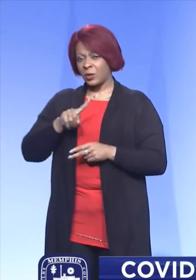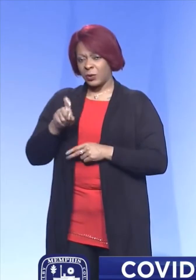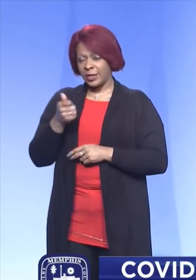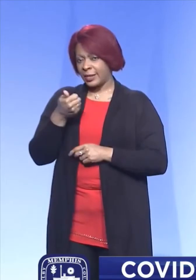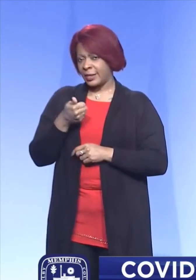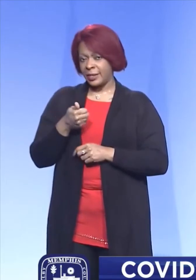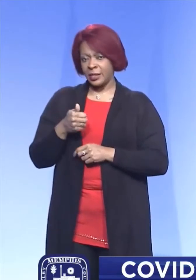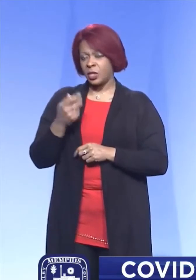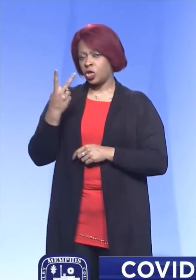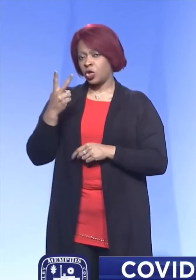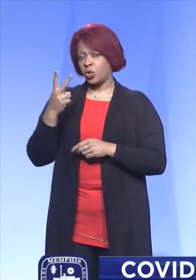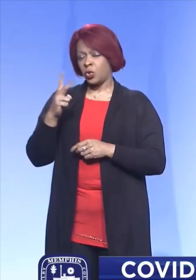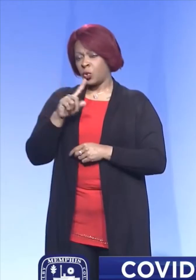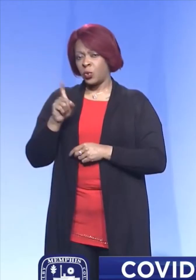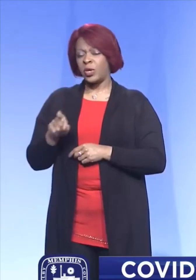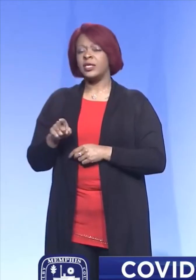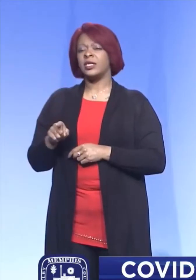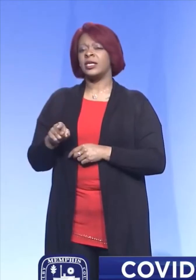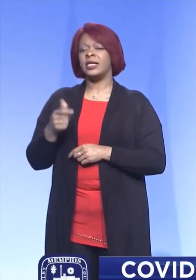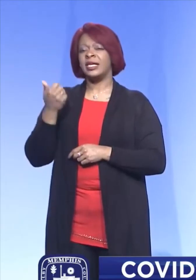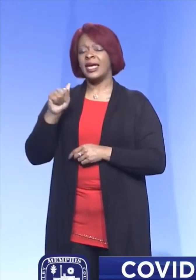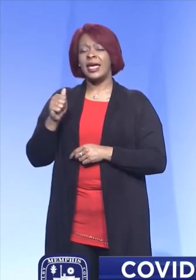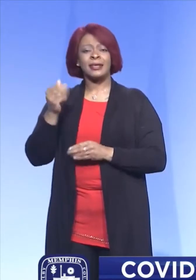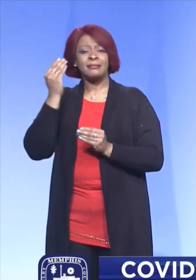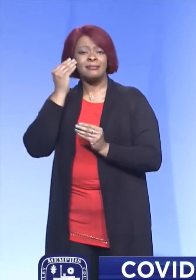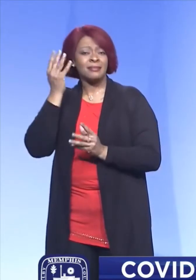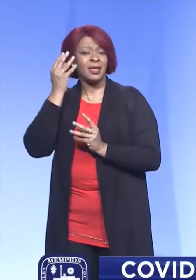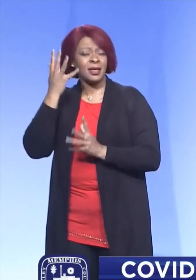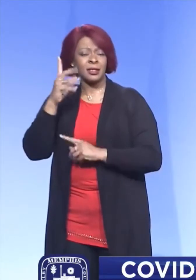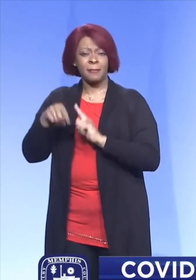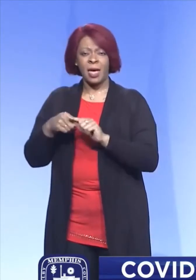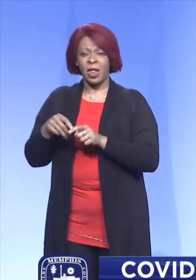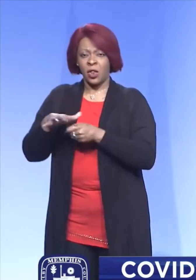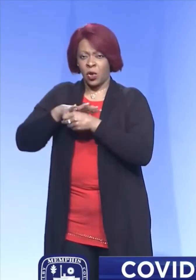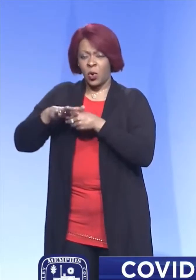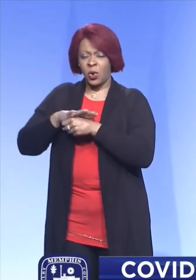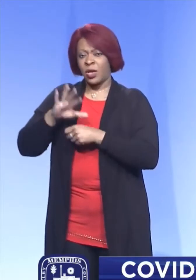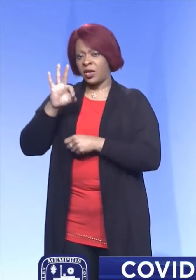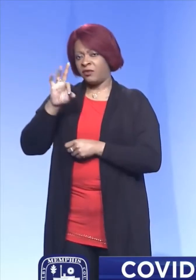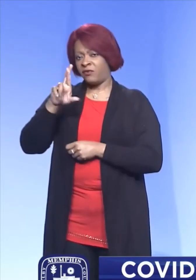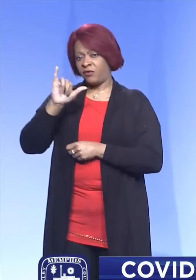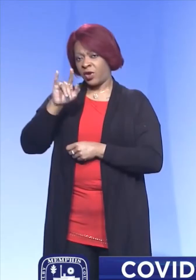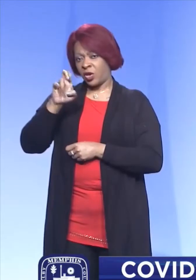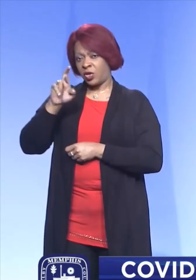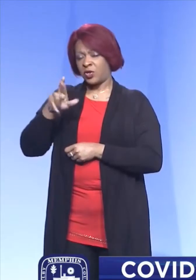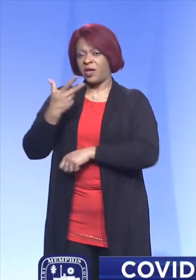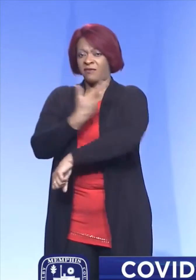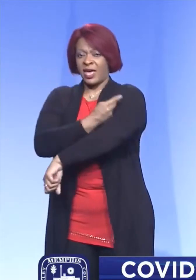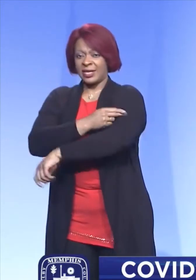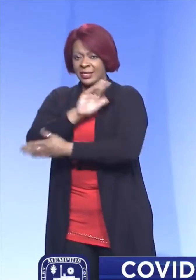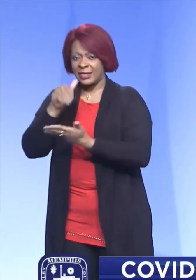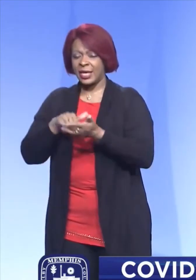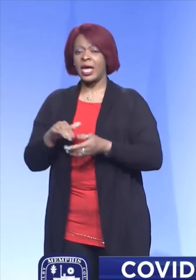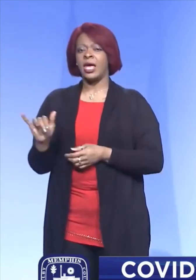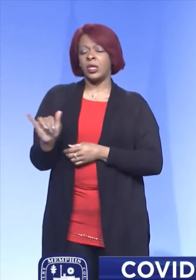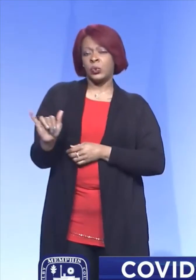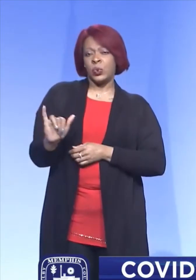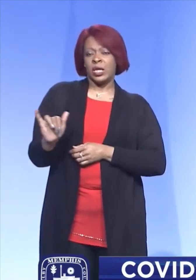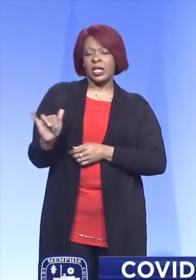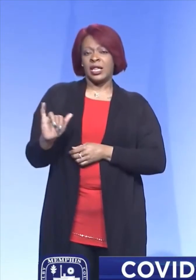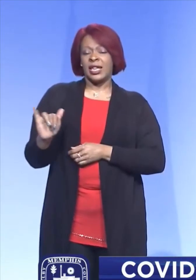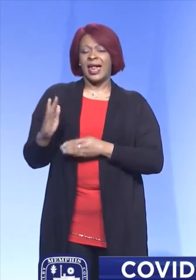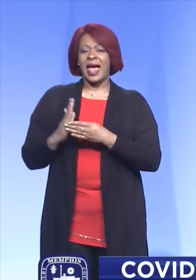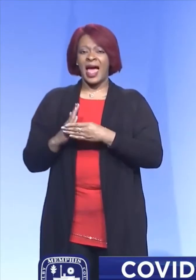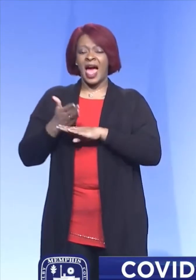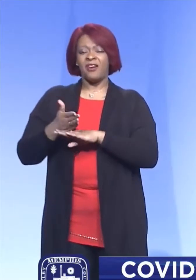two part question, any latest with the location of the planned Frazier vaccine sites, as well as after